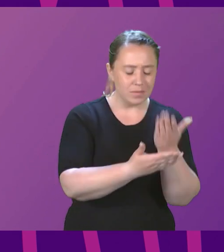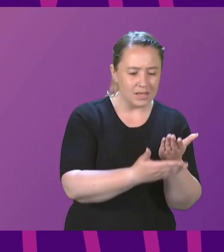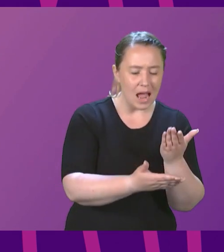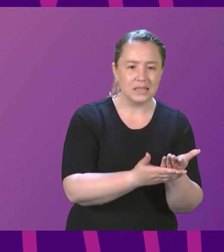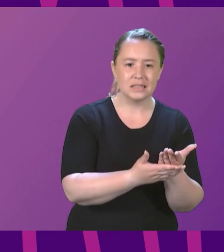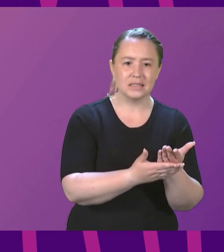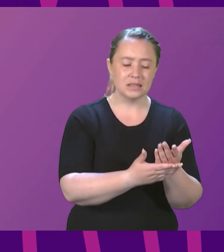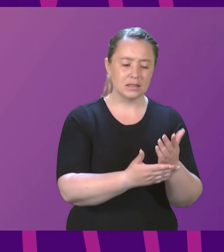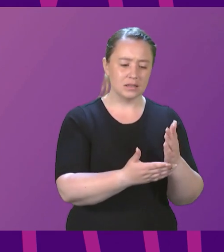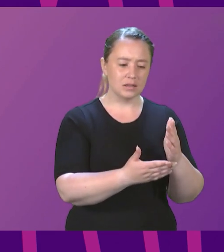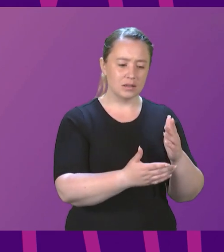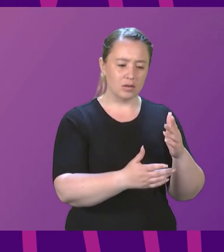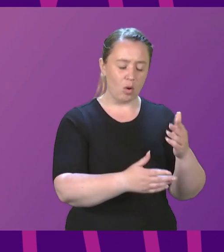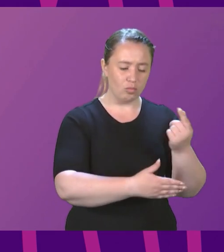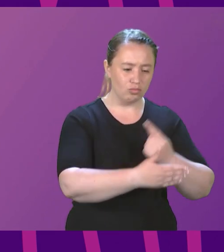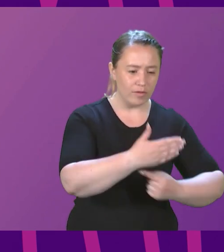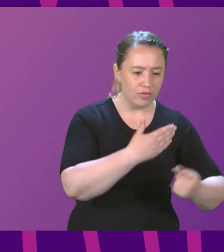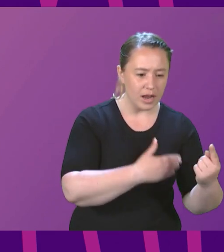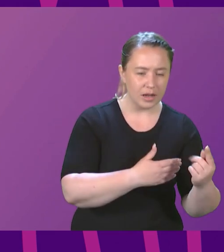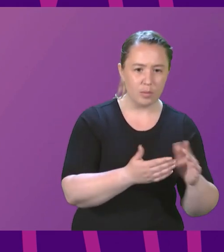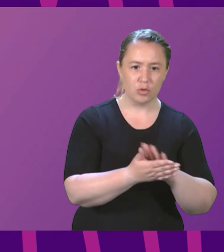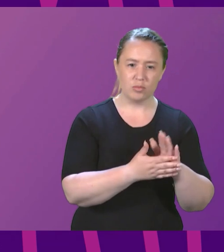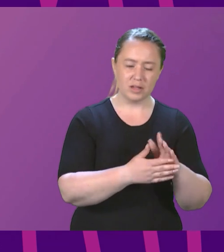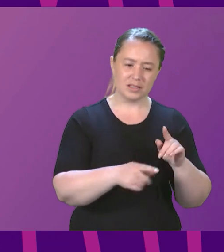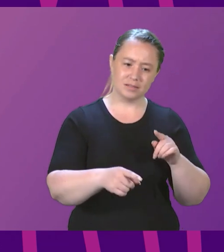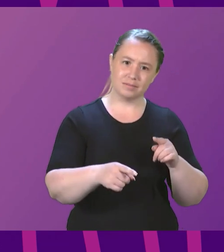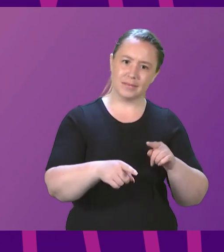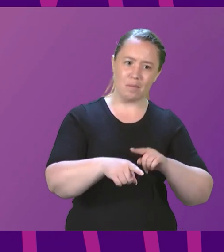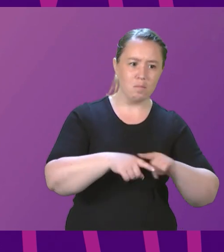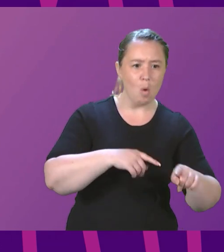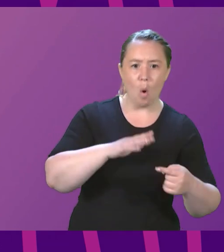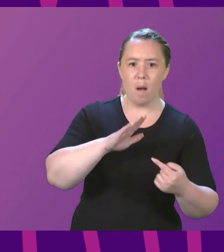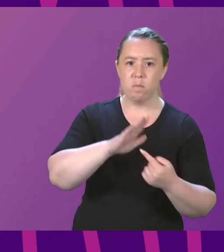important than global peace, security and recovery?